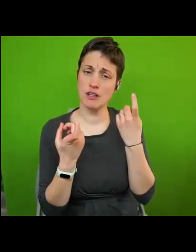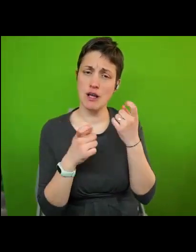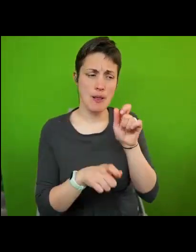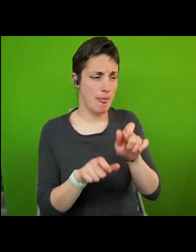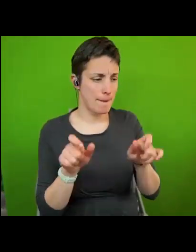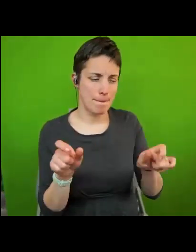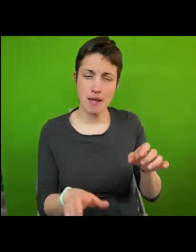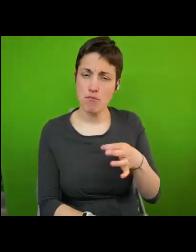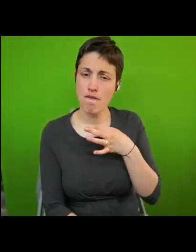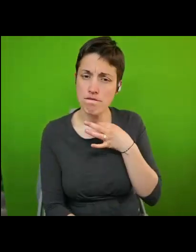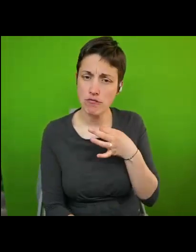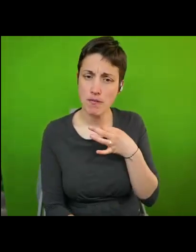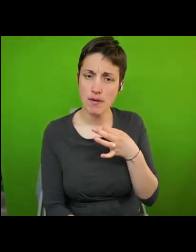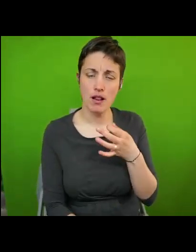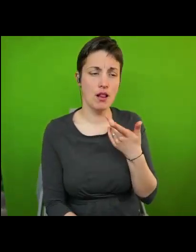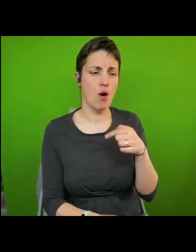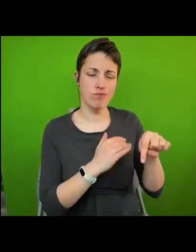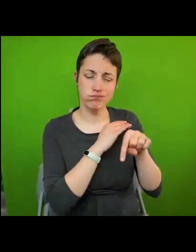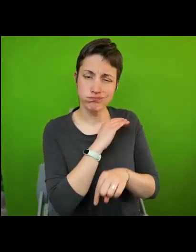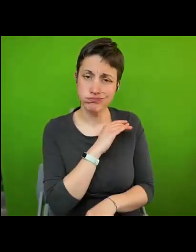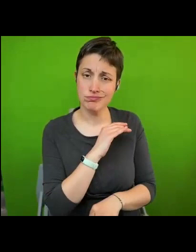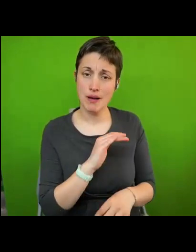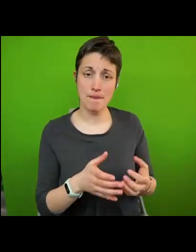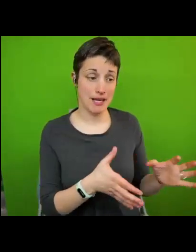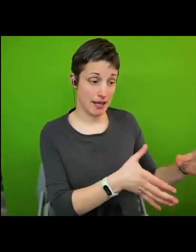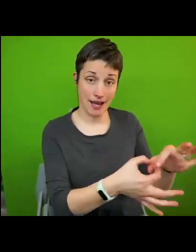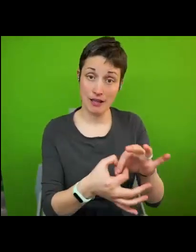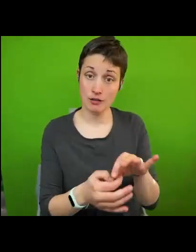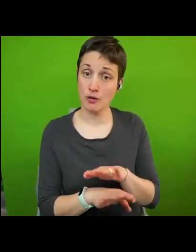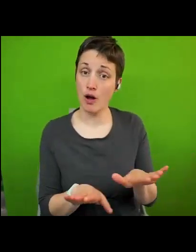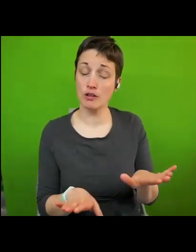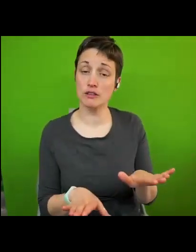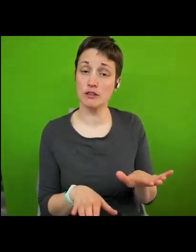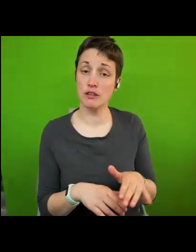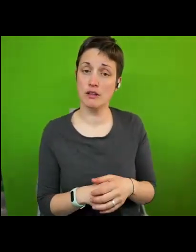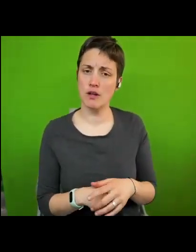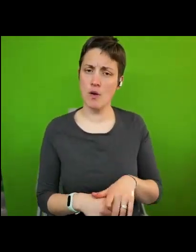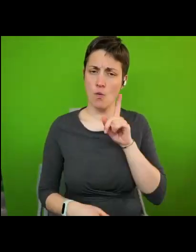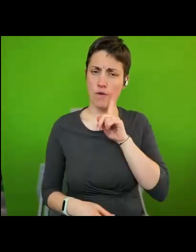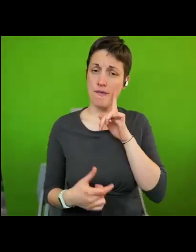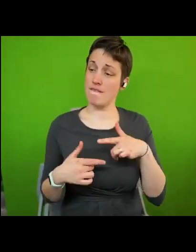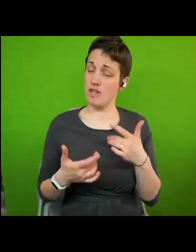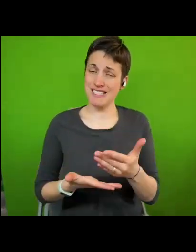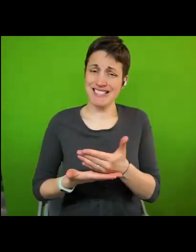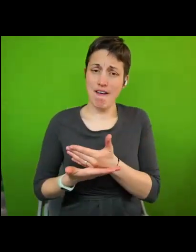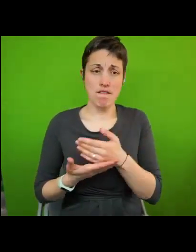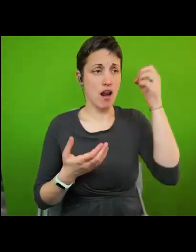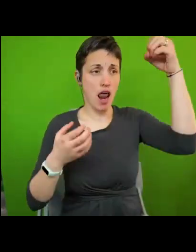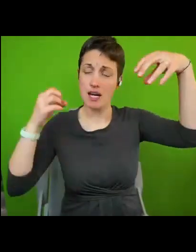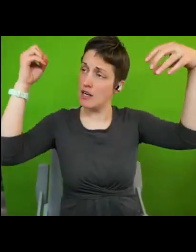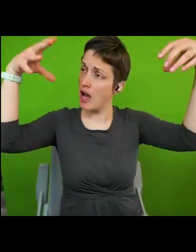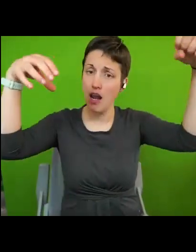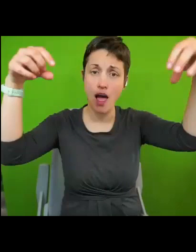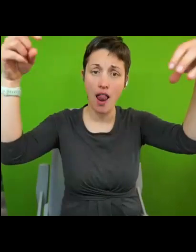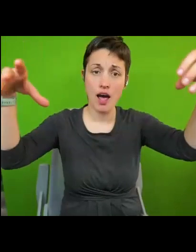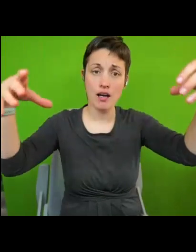disadvantaged areas being connected or are they not will women feel safe with the lightning design of the stations